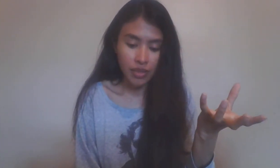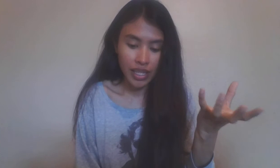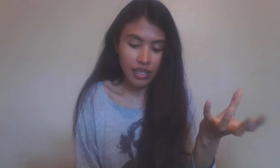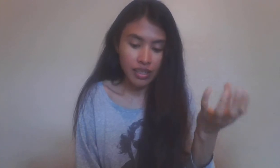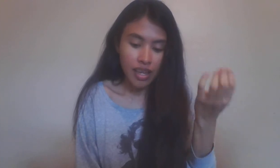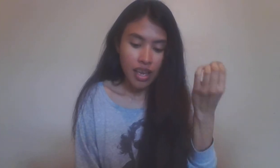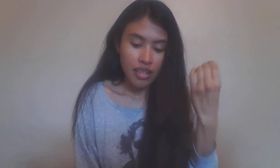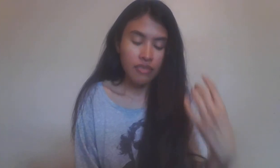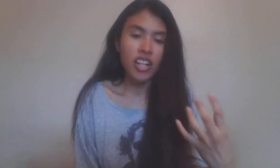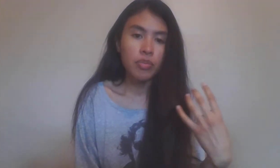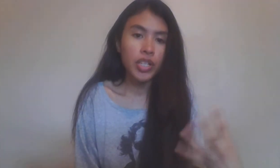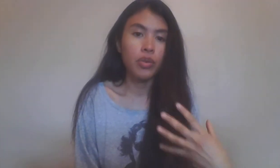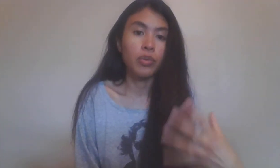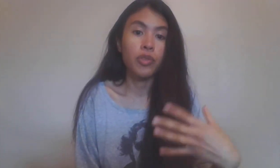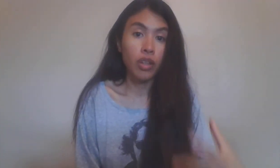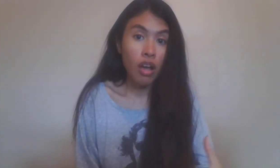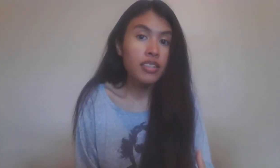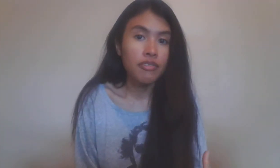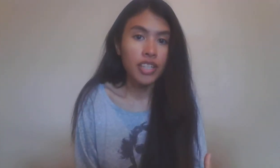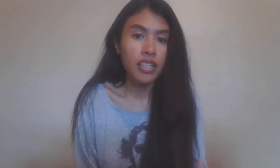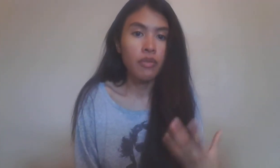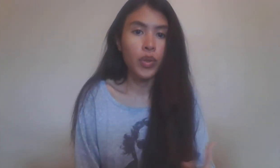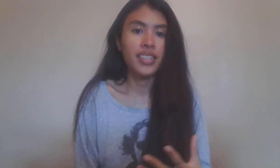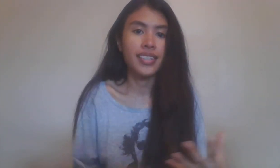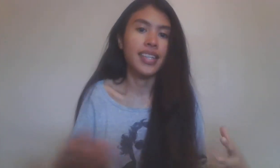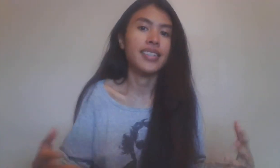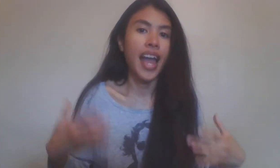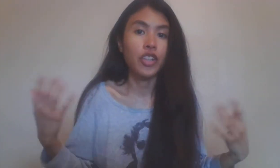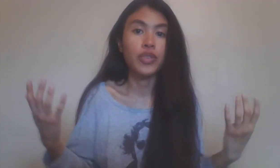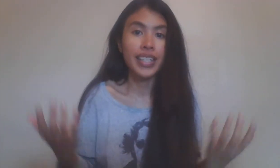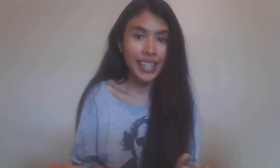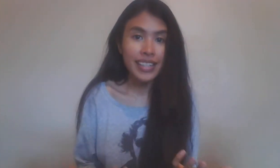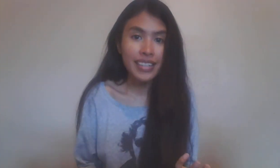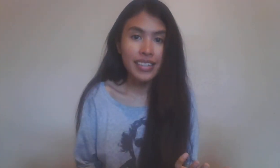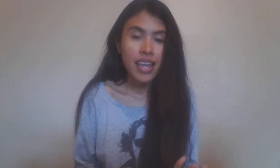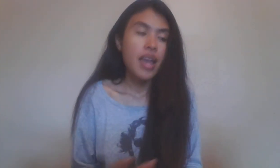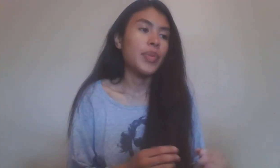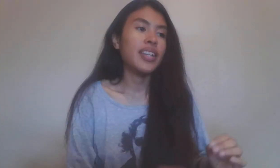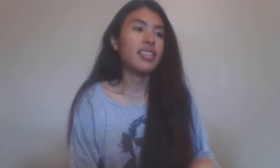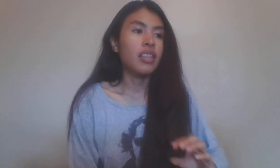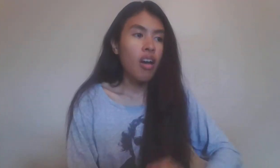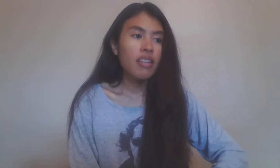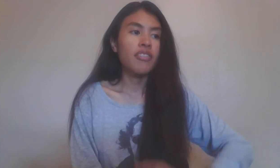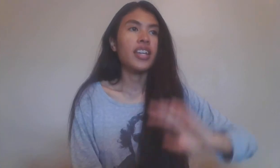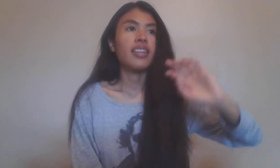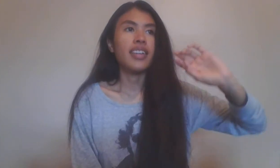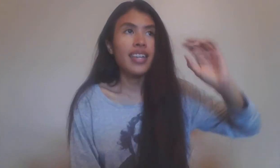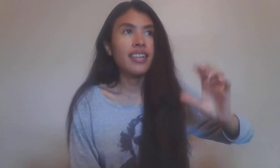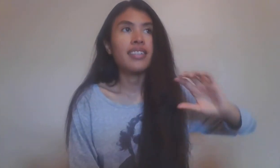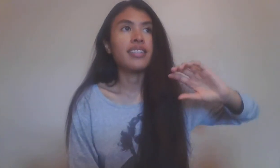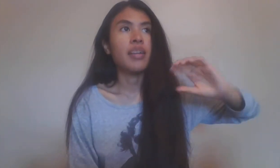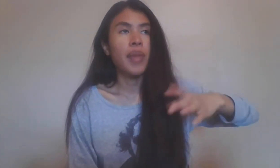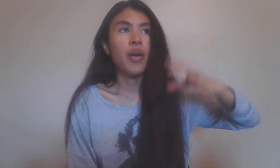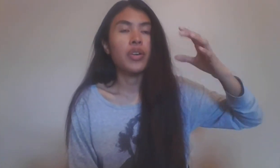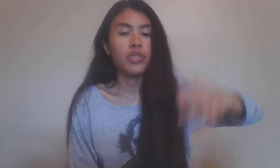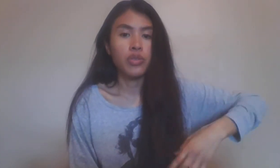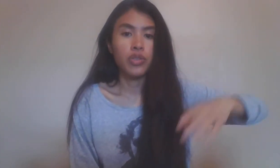is developing your own philosophy of what success actually is, because a lot of it is about a search